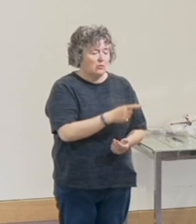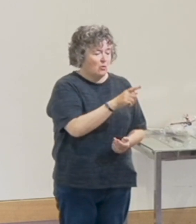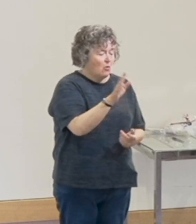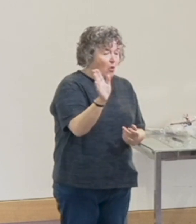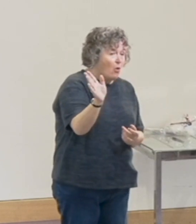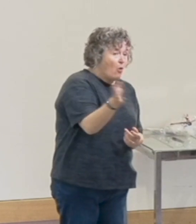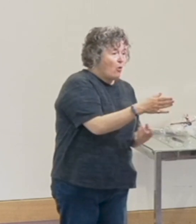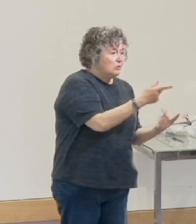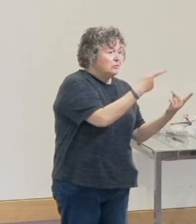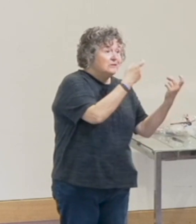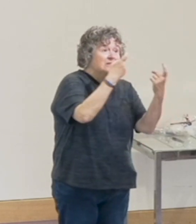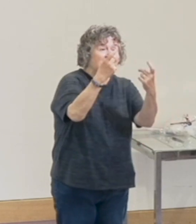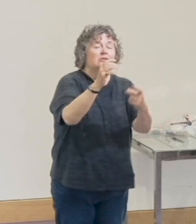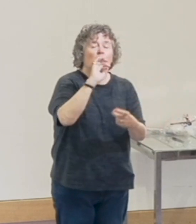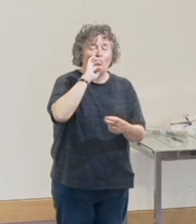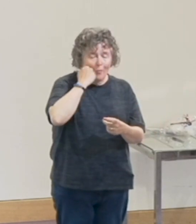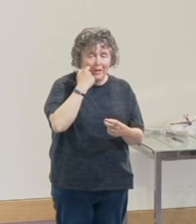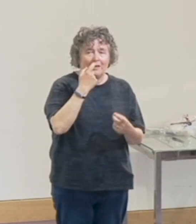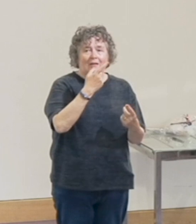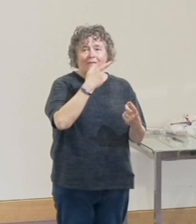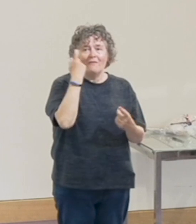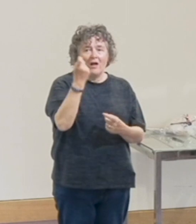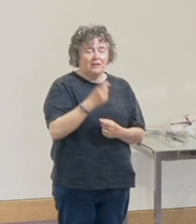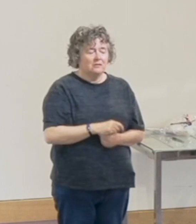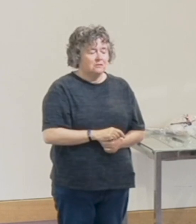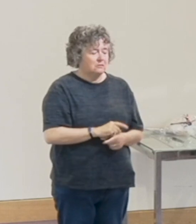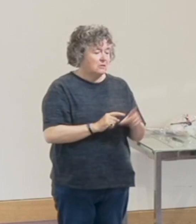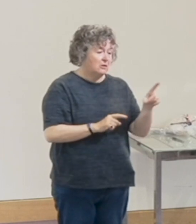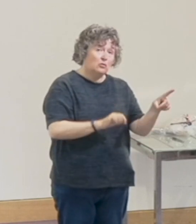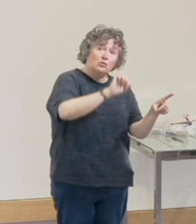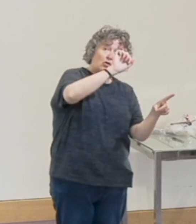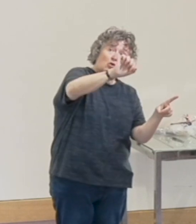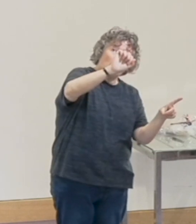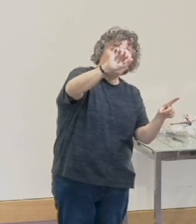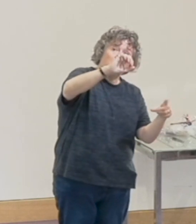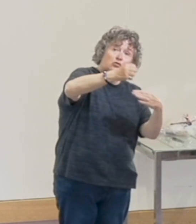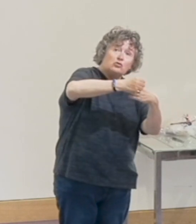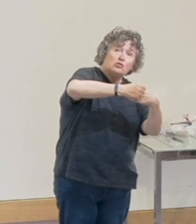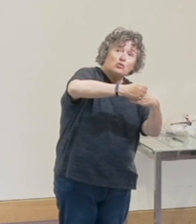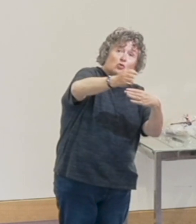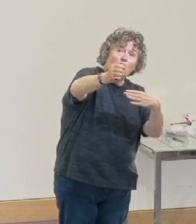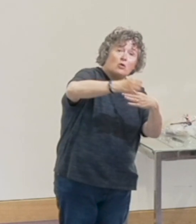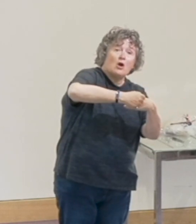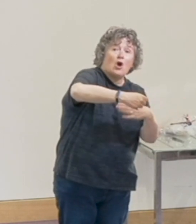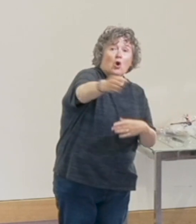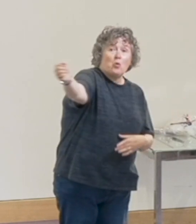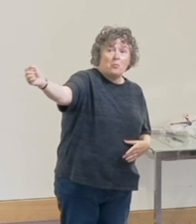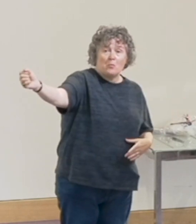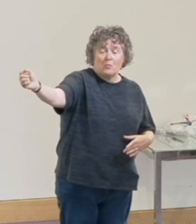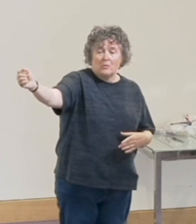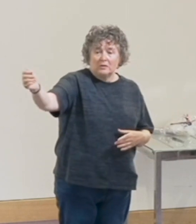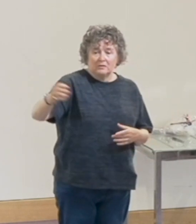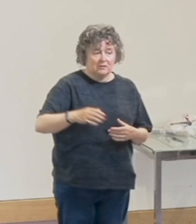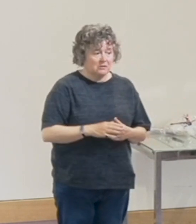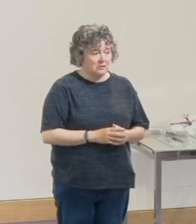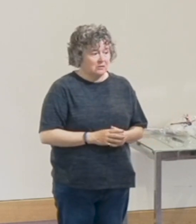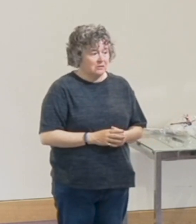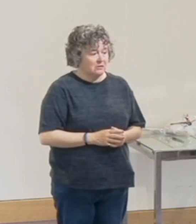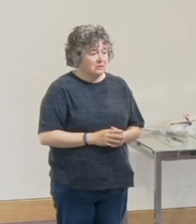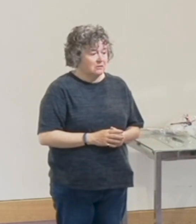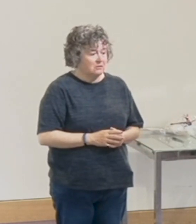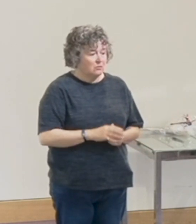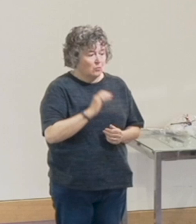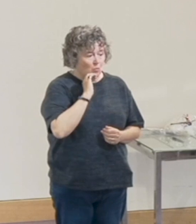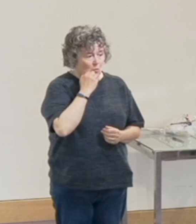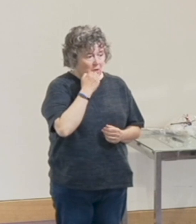seeks, finds. And to him who knocks, the door will be opened. All very positive things that we looked at